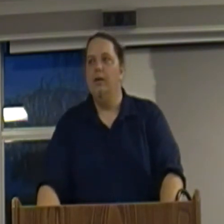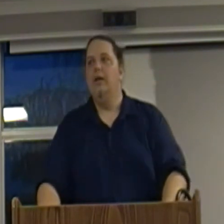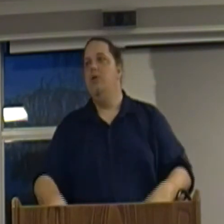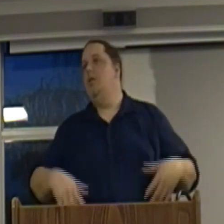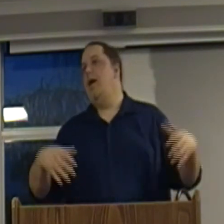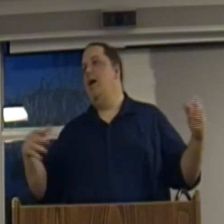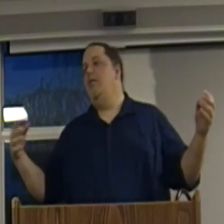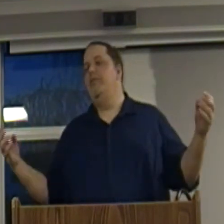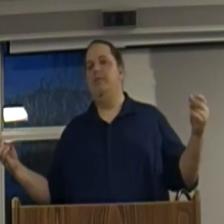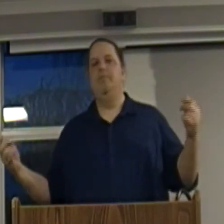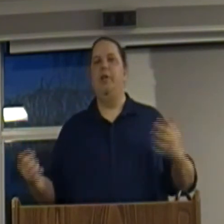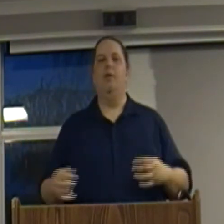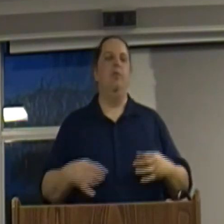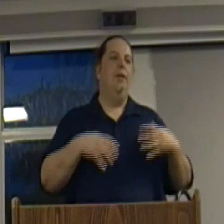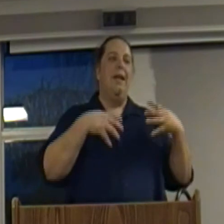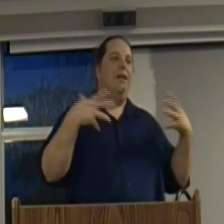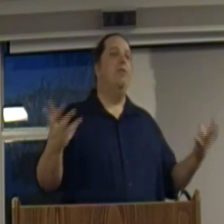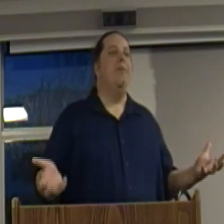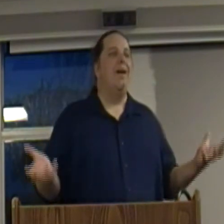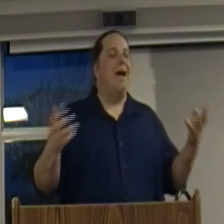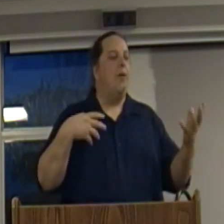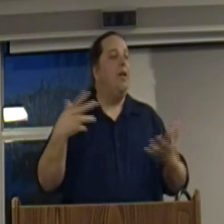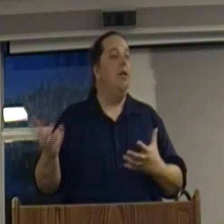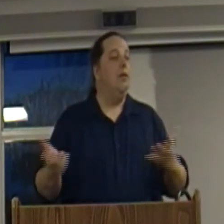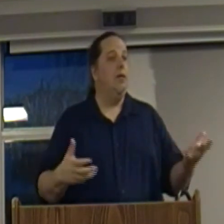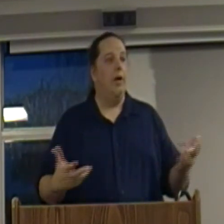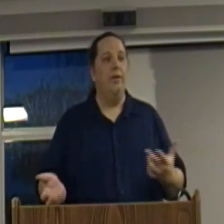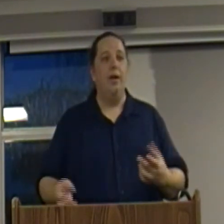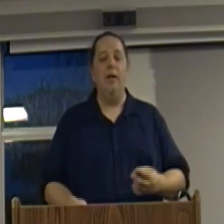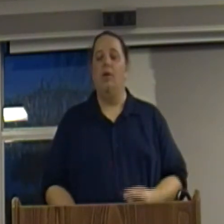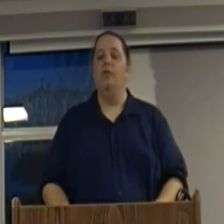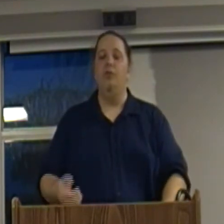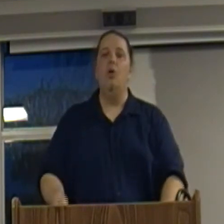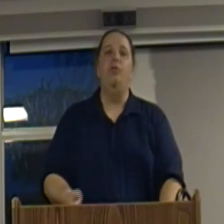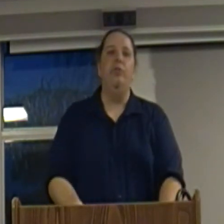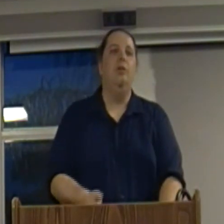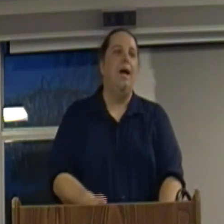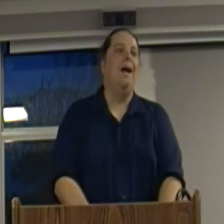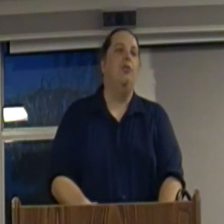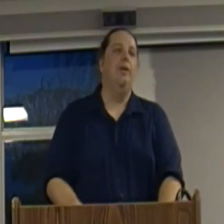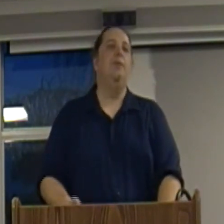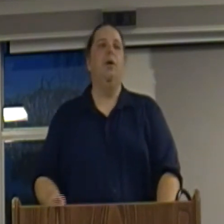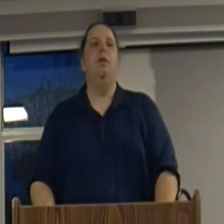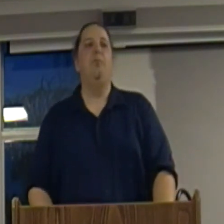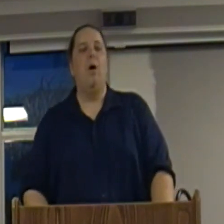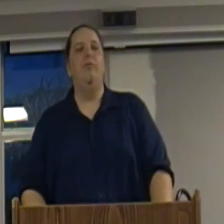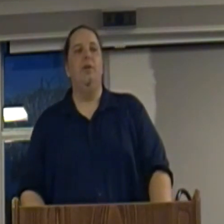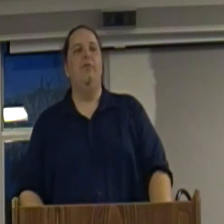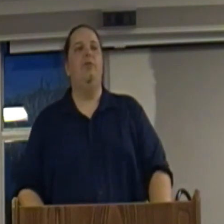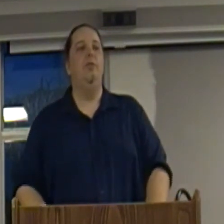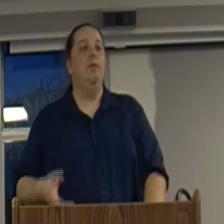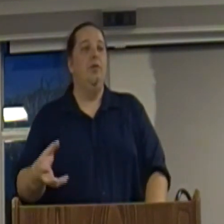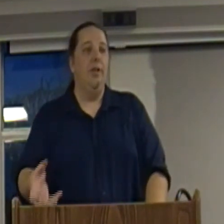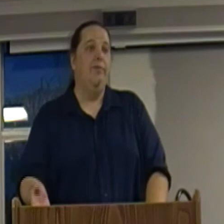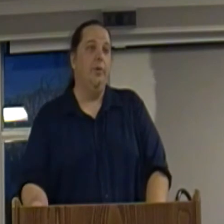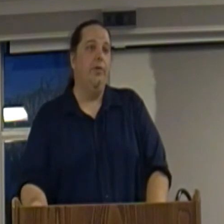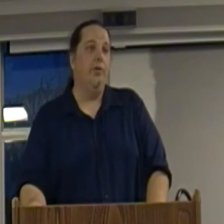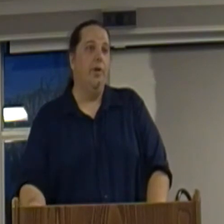you could have, you know, it doesn't matter how many are in there, as long as no single actor in the market is powerful enough to, to influence it.